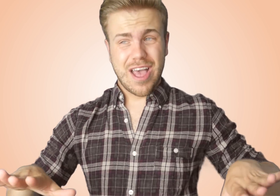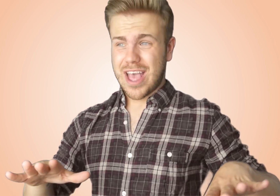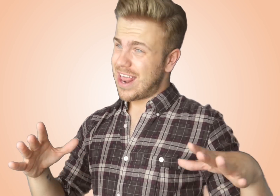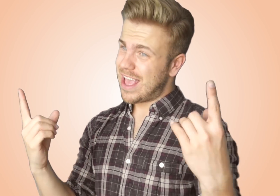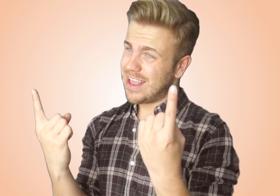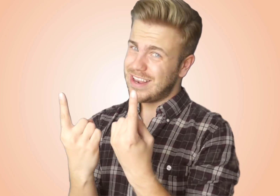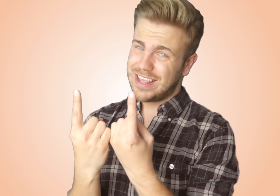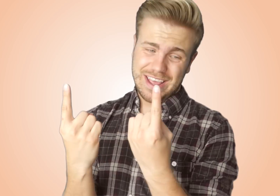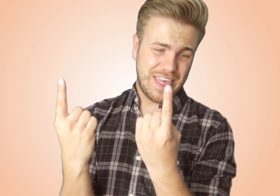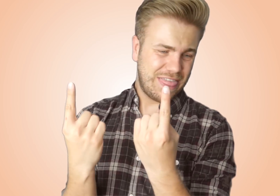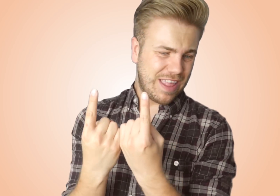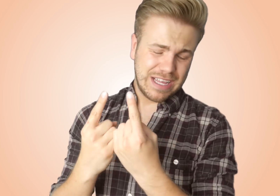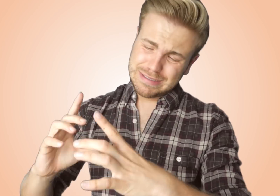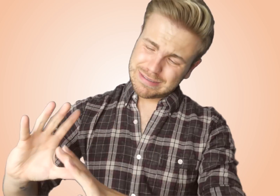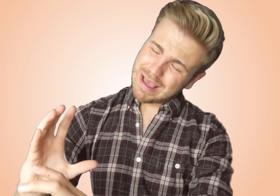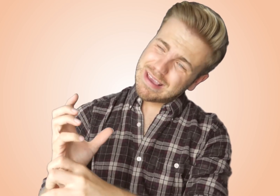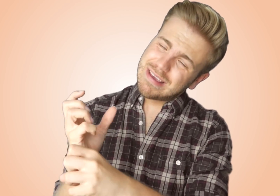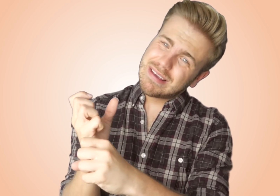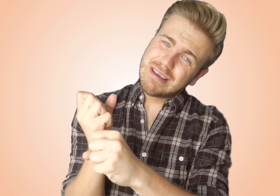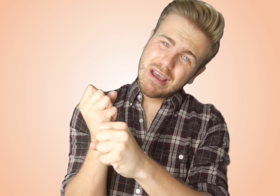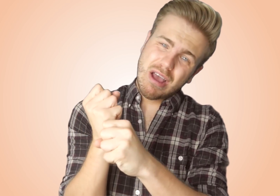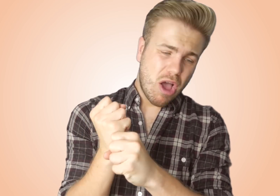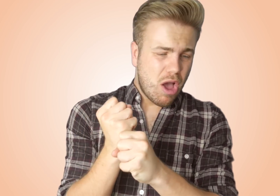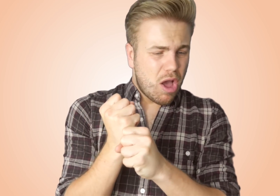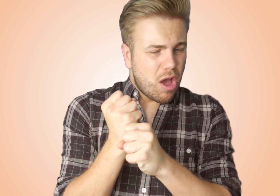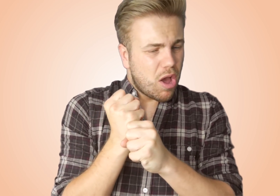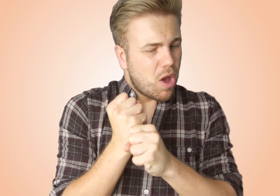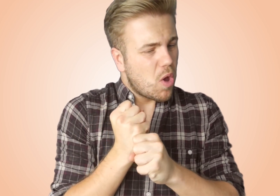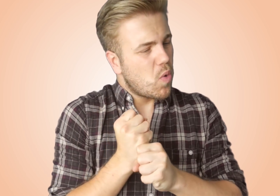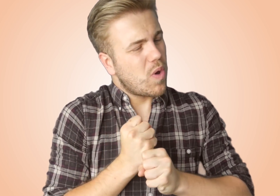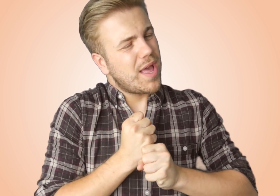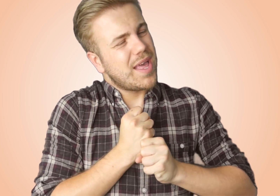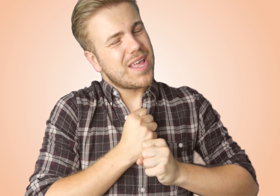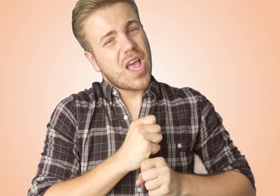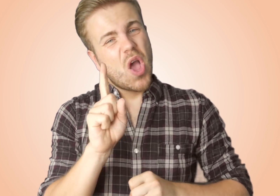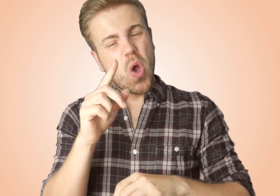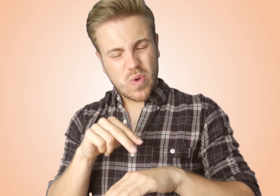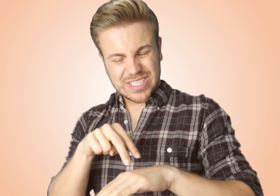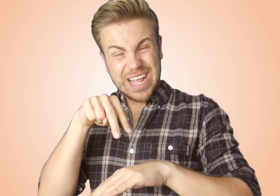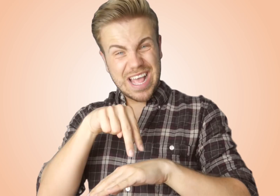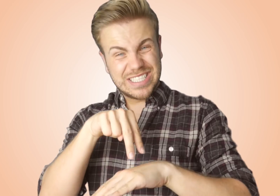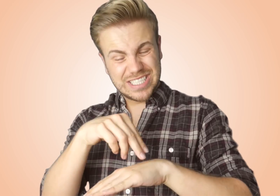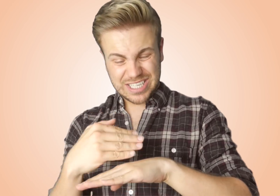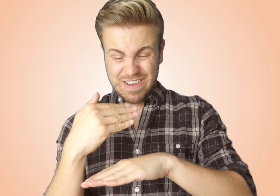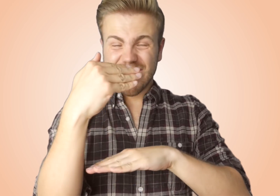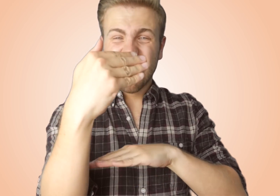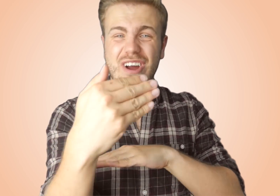anything take away Standing in front